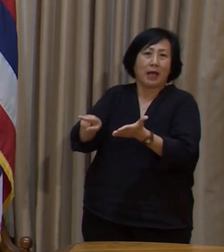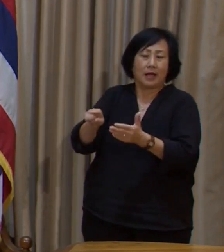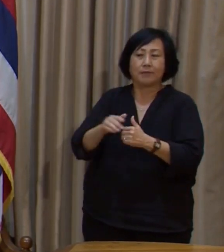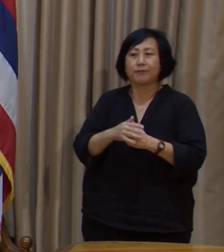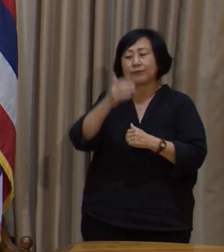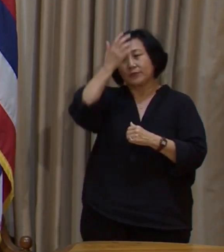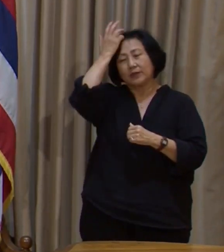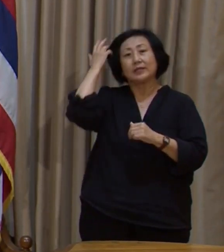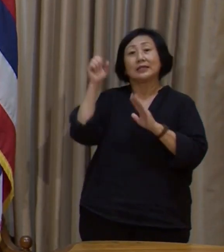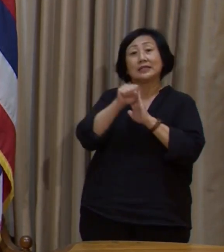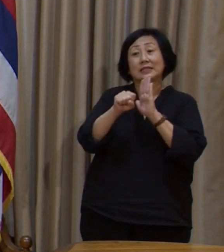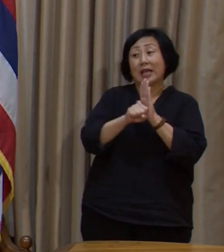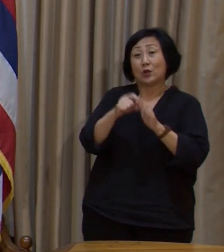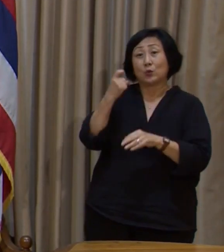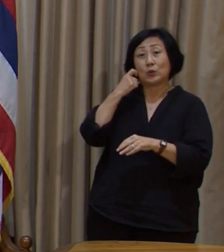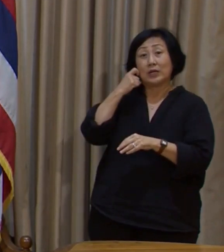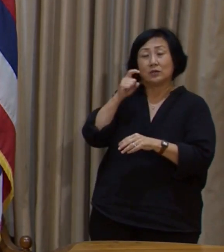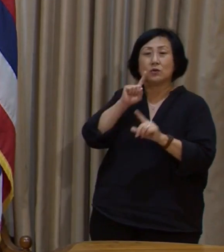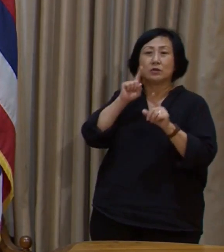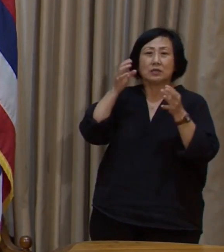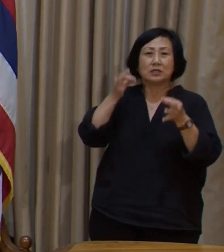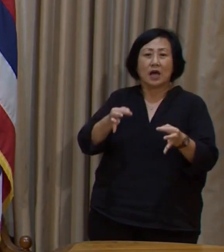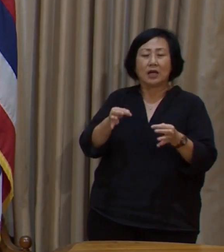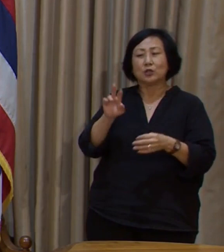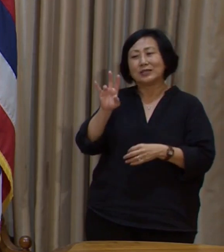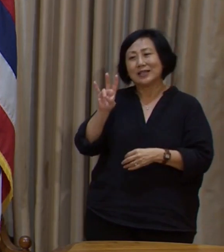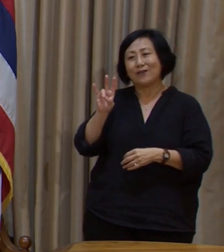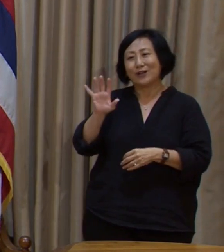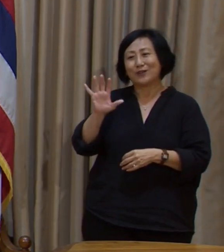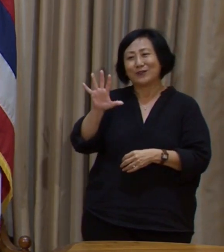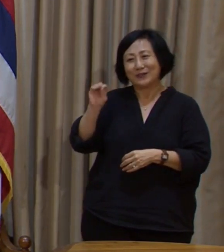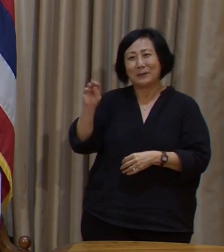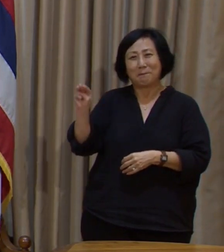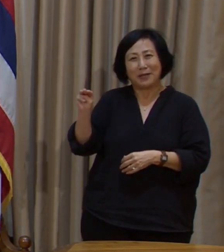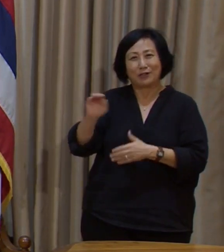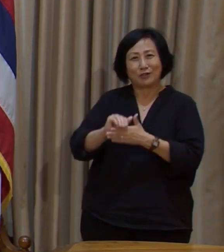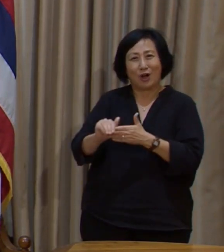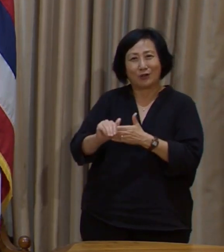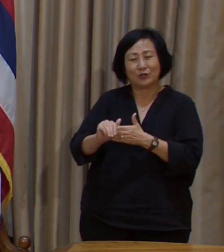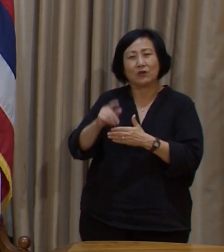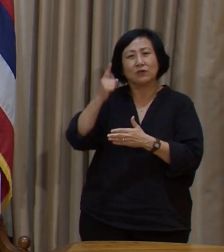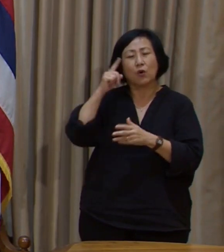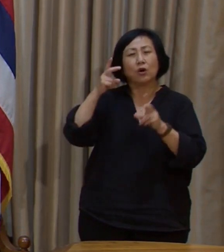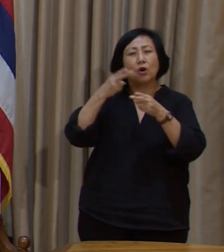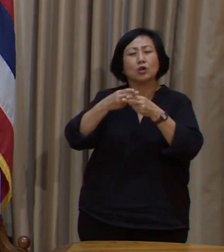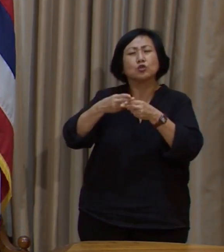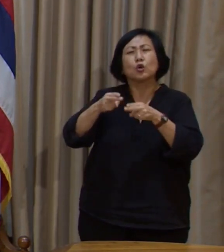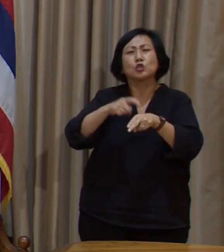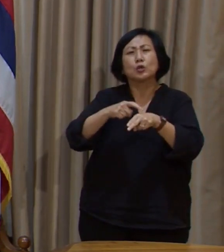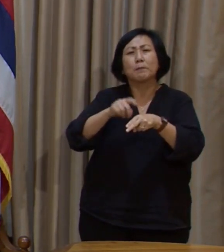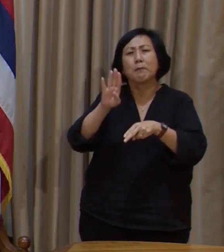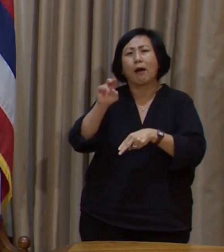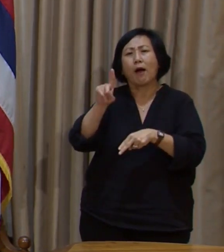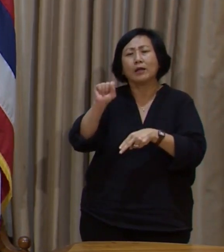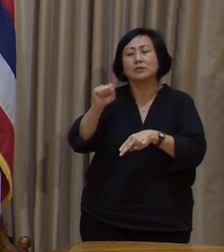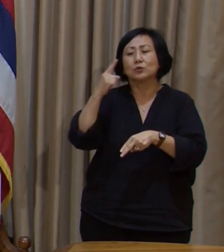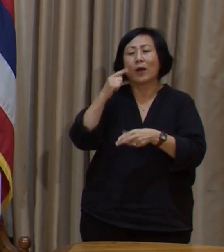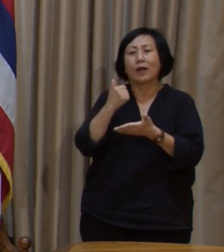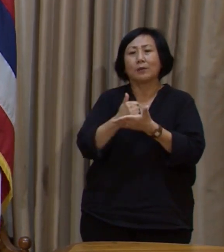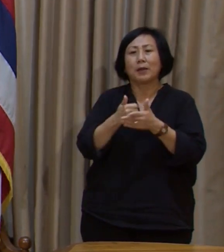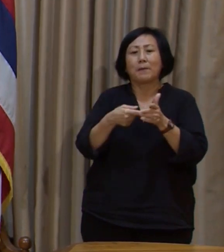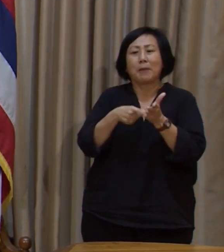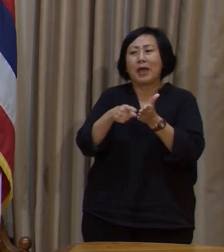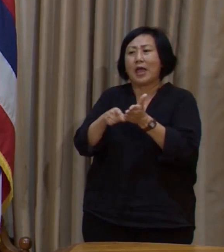And the state recently issued $750 million of short-term bonds to cover